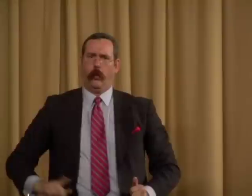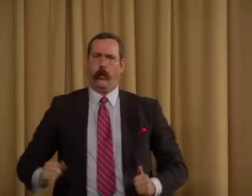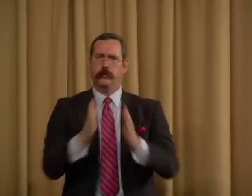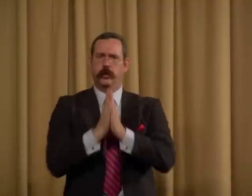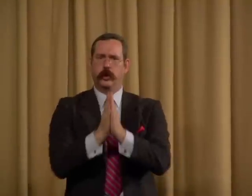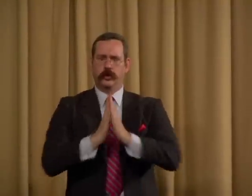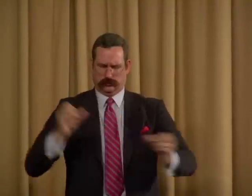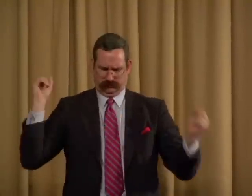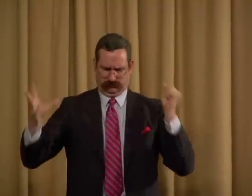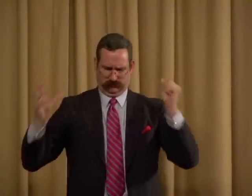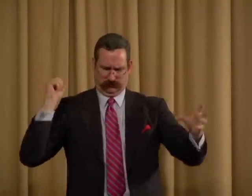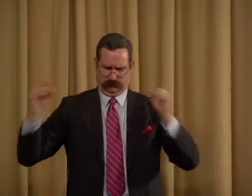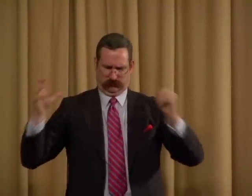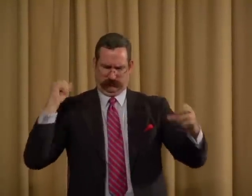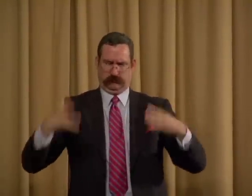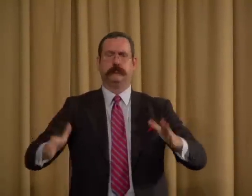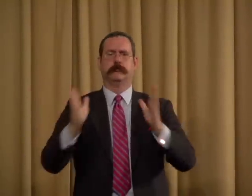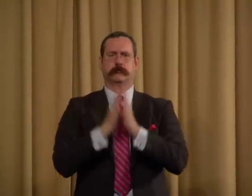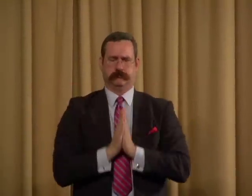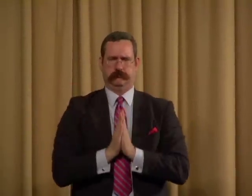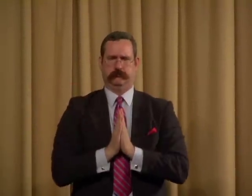God. And he closed with the Lord's Prayer.